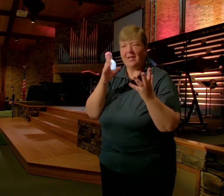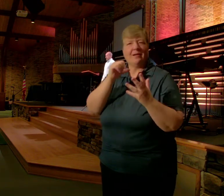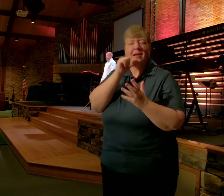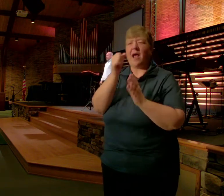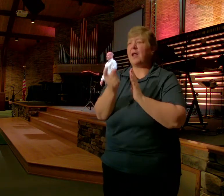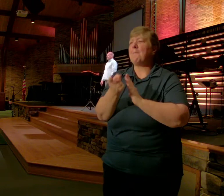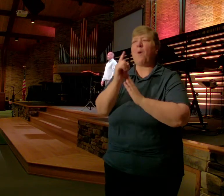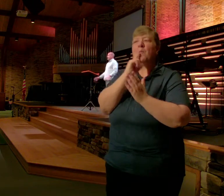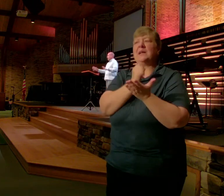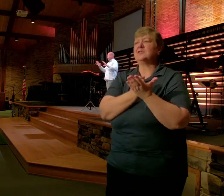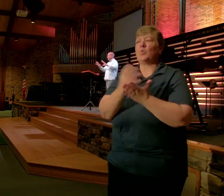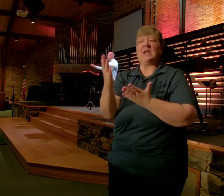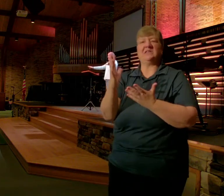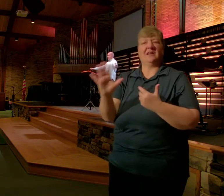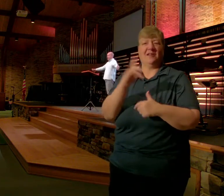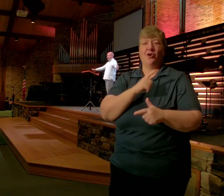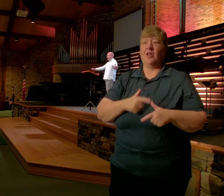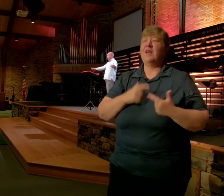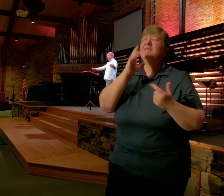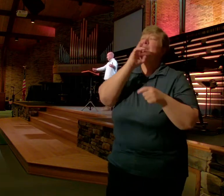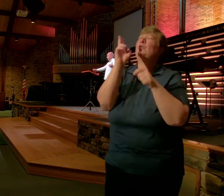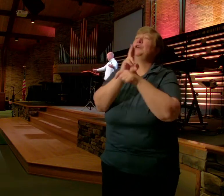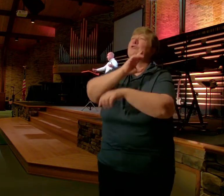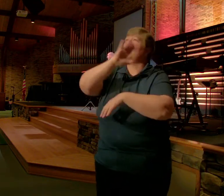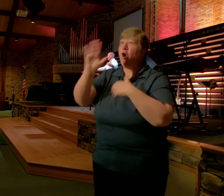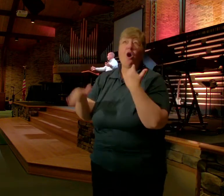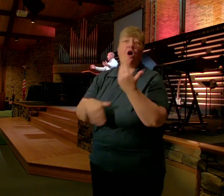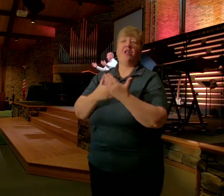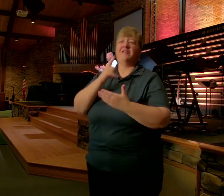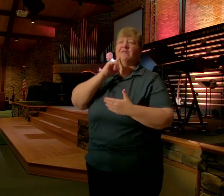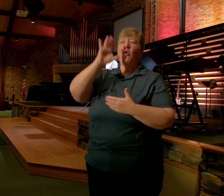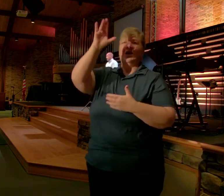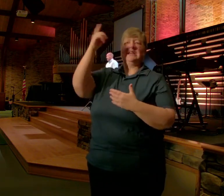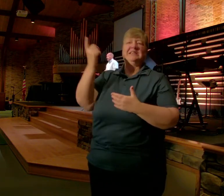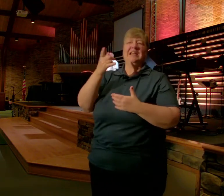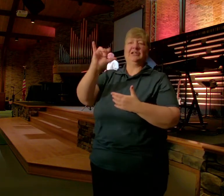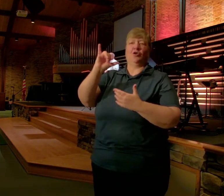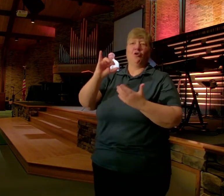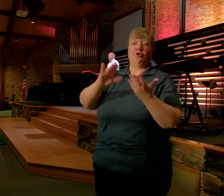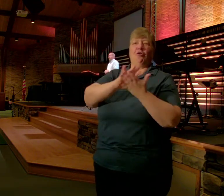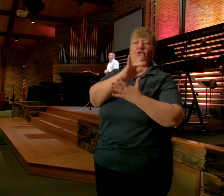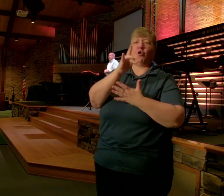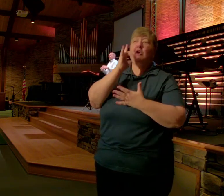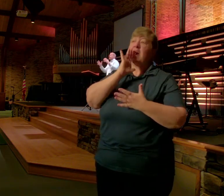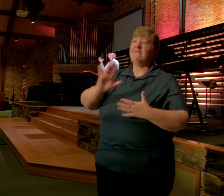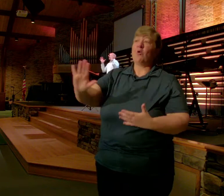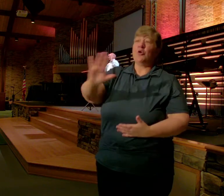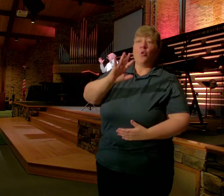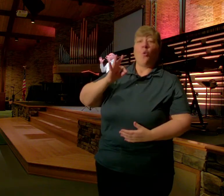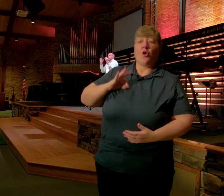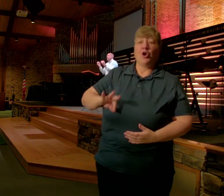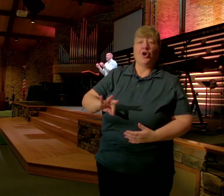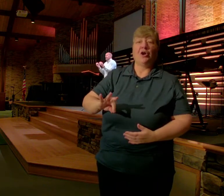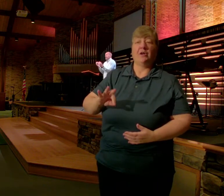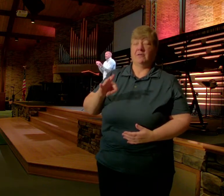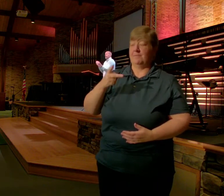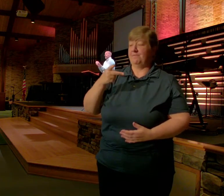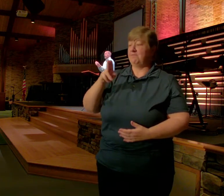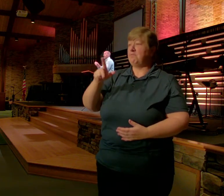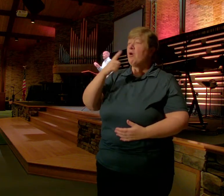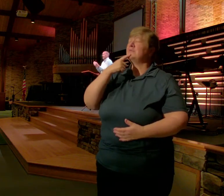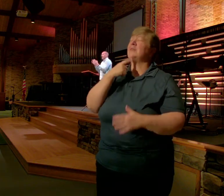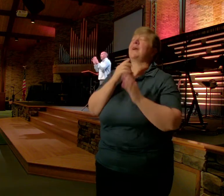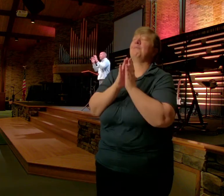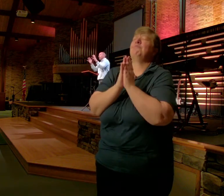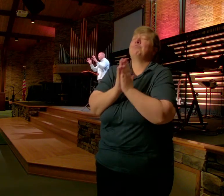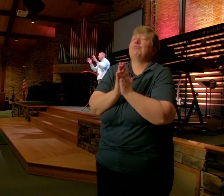Life He Will Use It All For His Eternal Glory And For Your Good Paul Says Oh I Pray That The Eyes Of Your